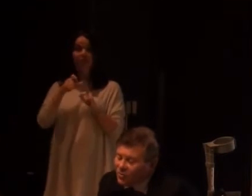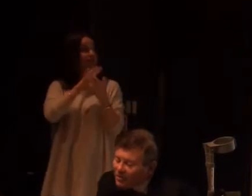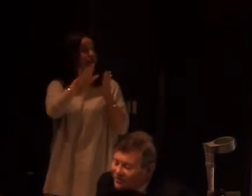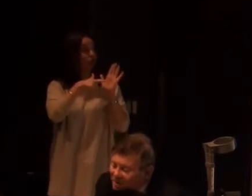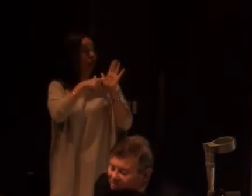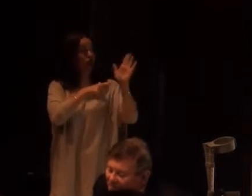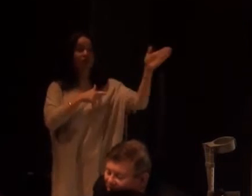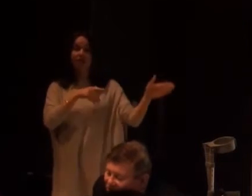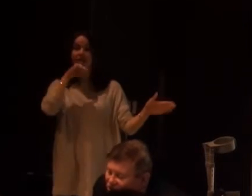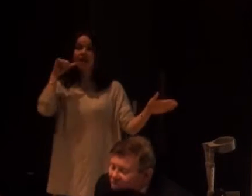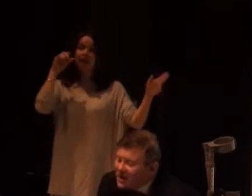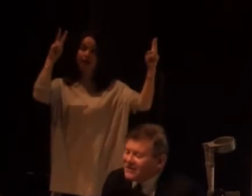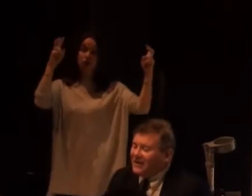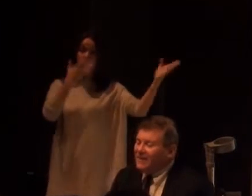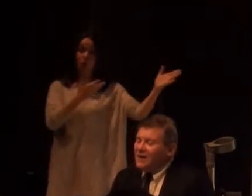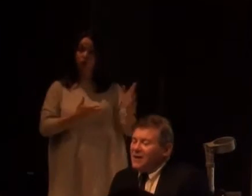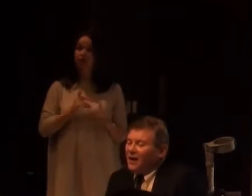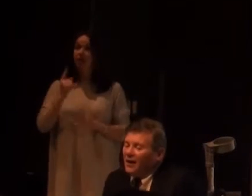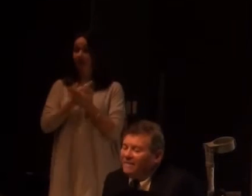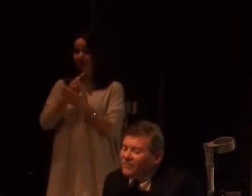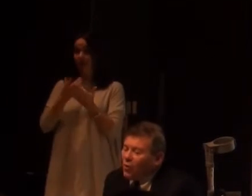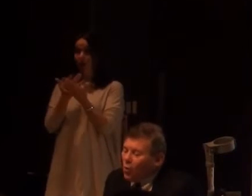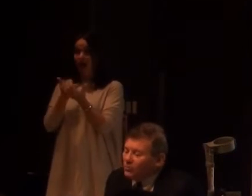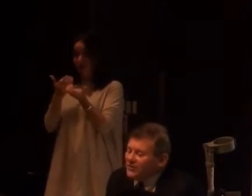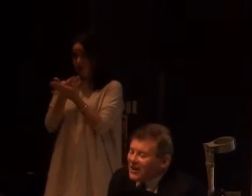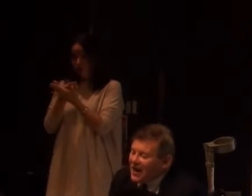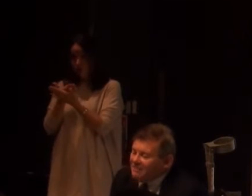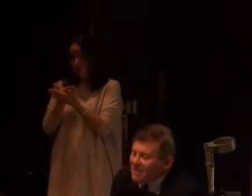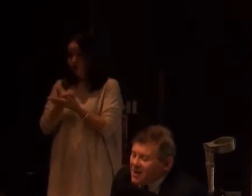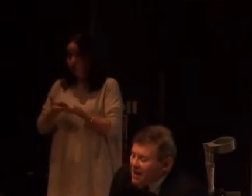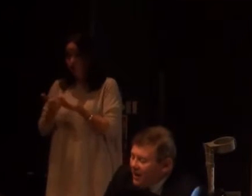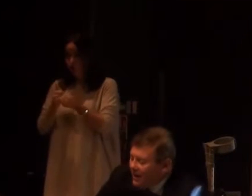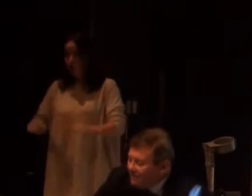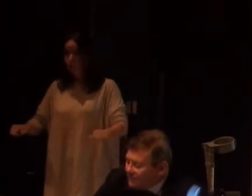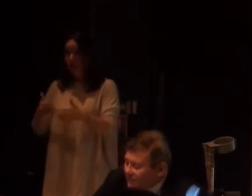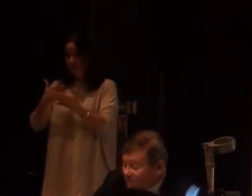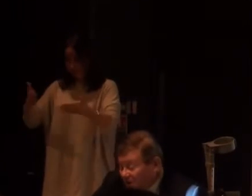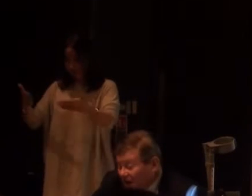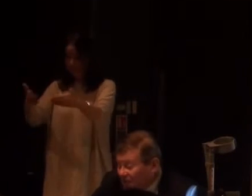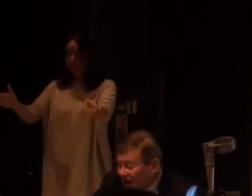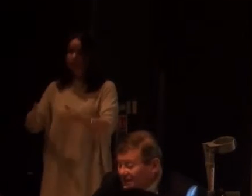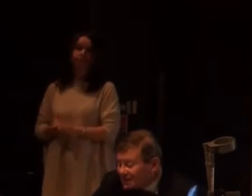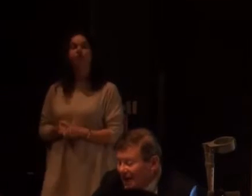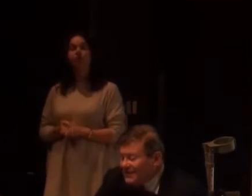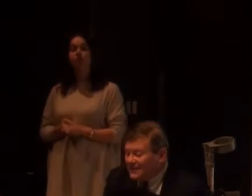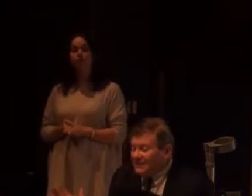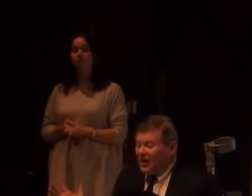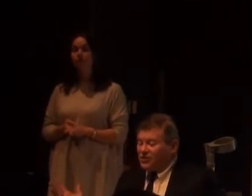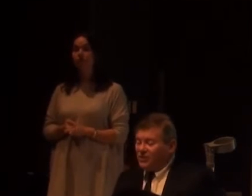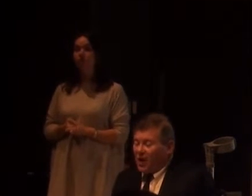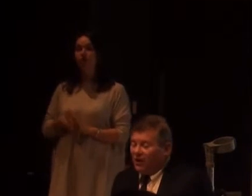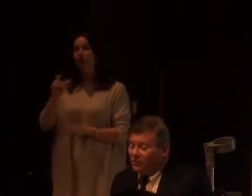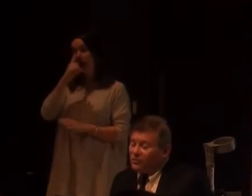There's a nice quote from him about exterminating the halt and the lame. But I could add to that